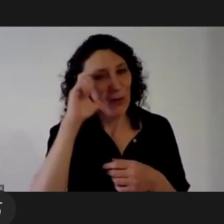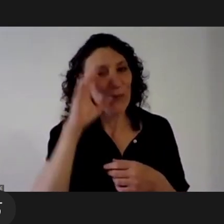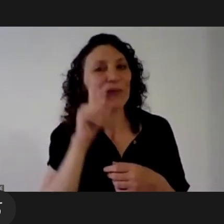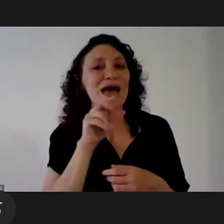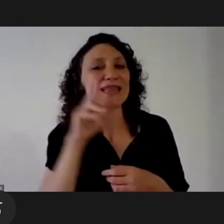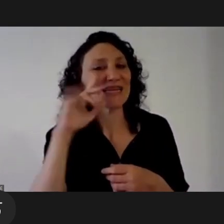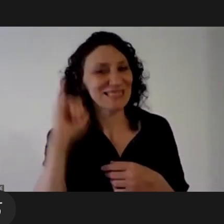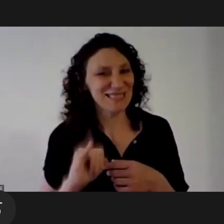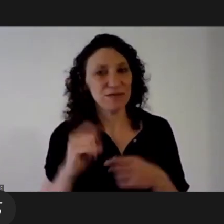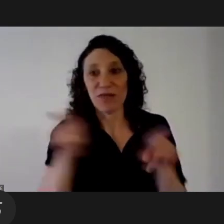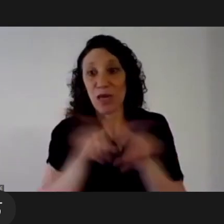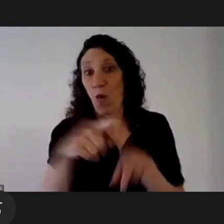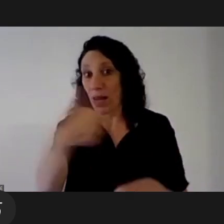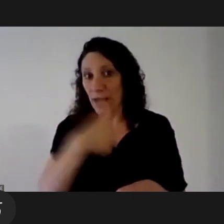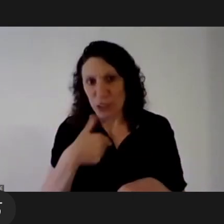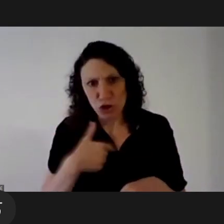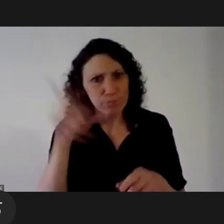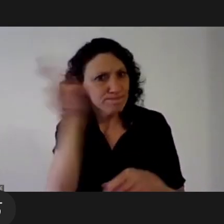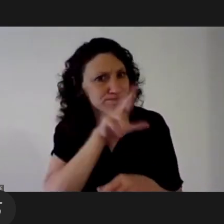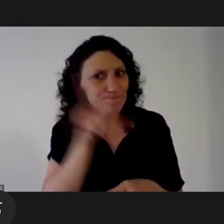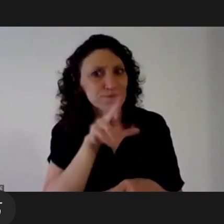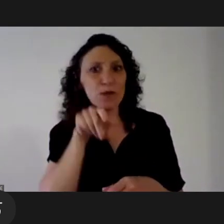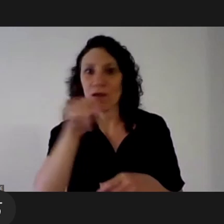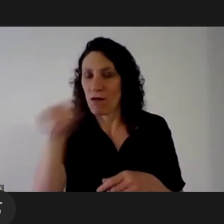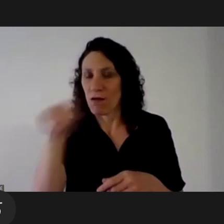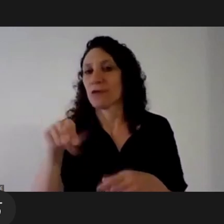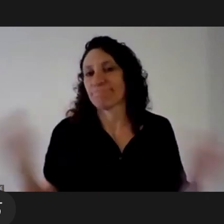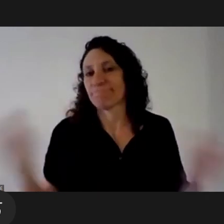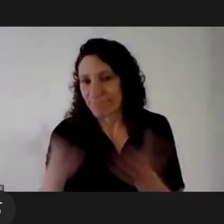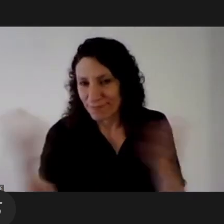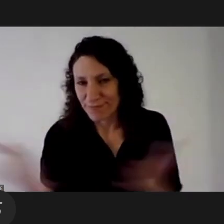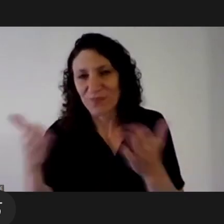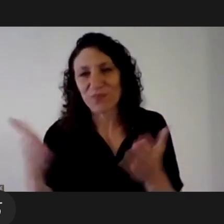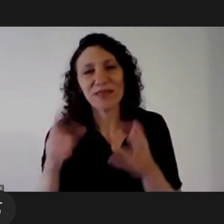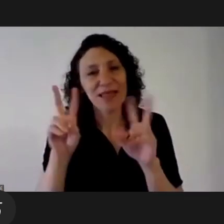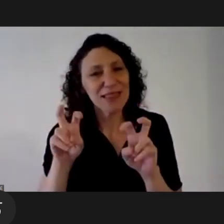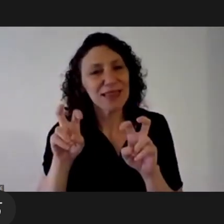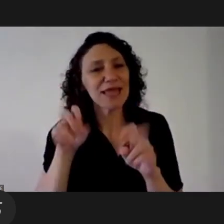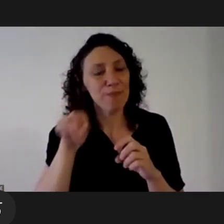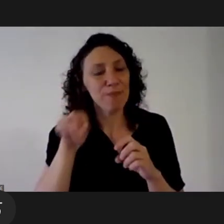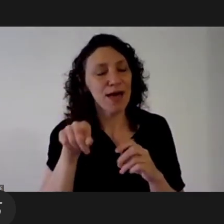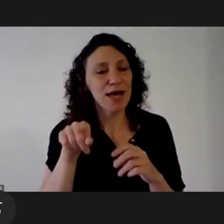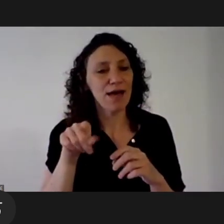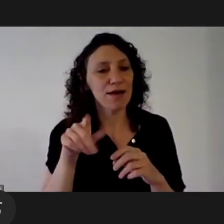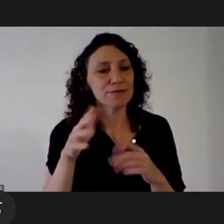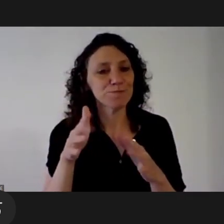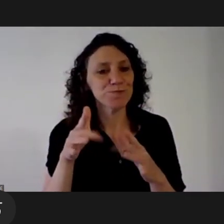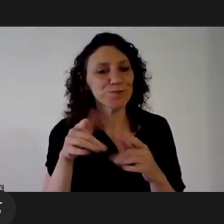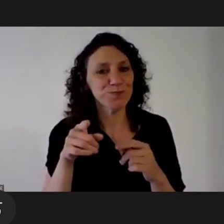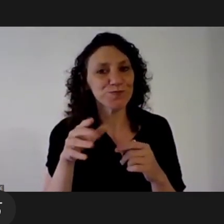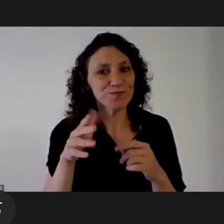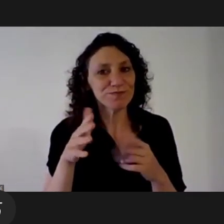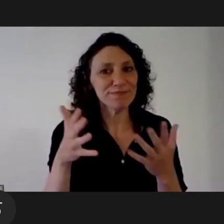you who just like you leads this question of being able to